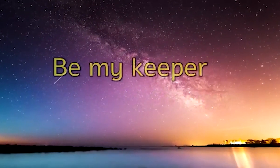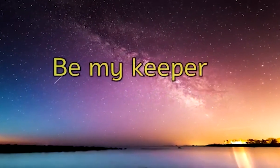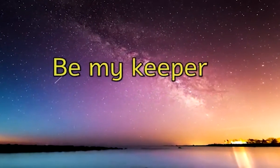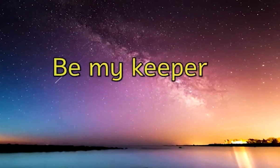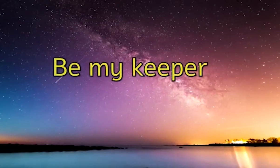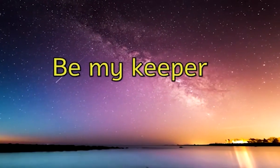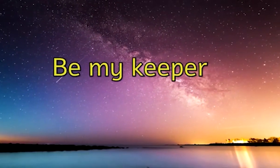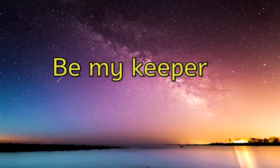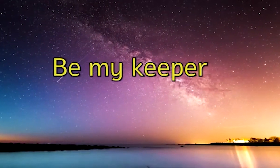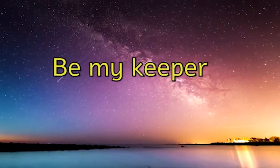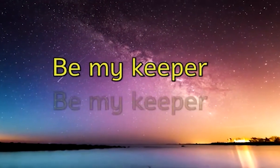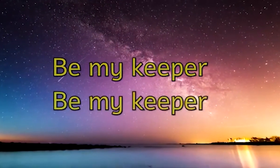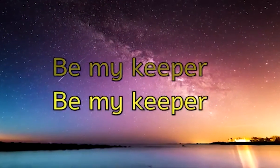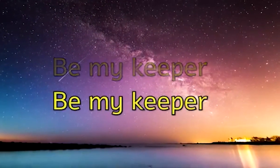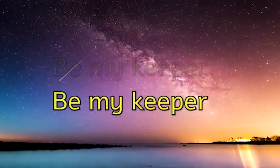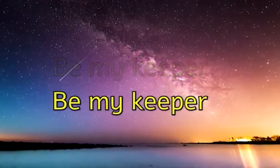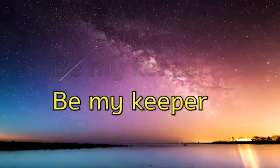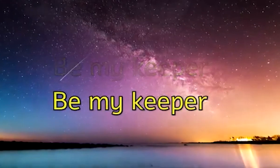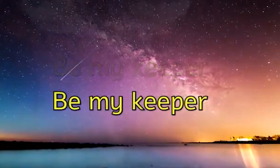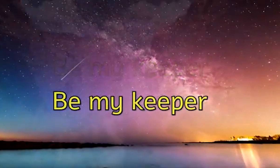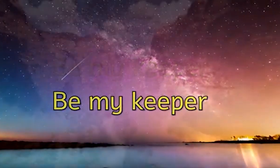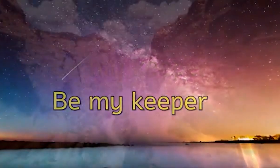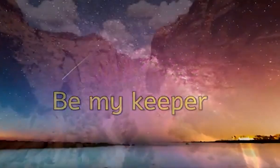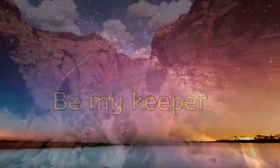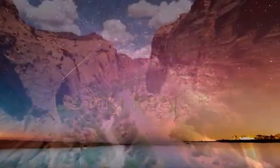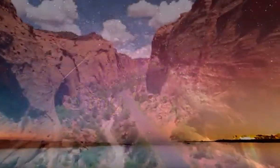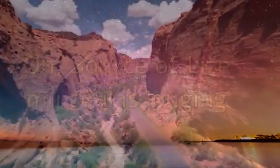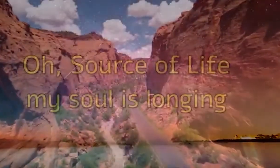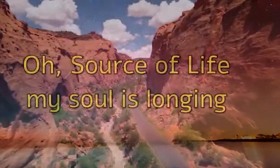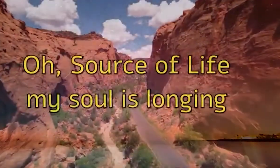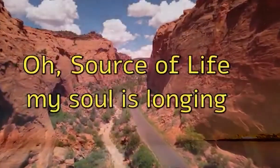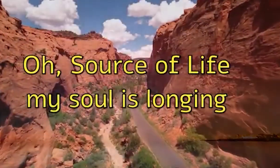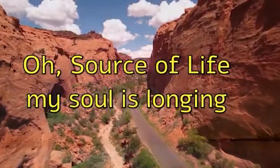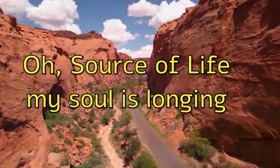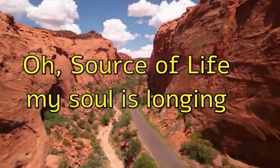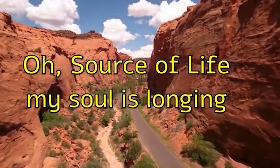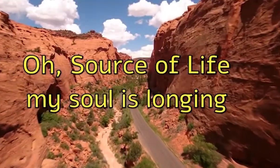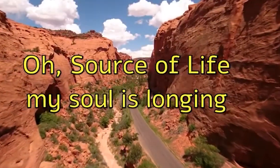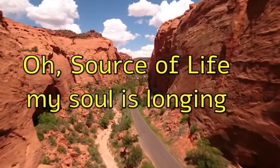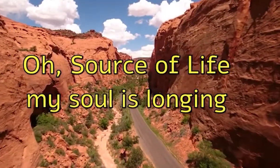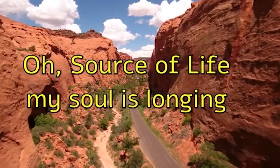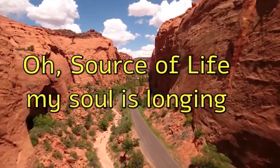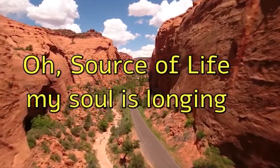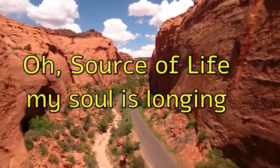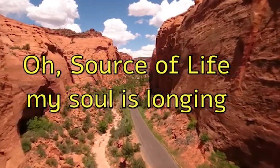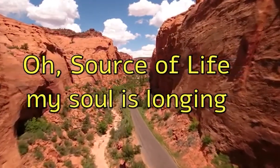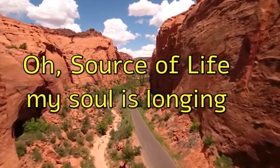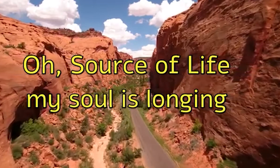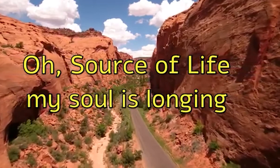my keeper be my keeper oh source of life my